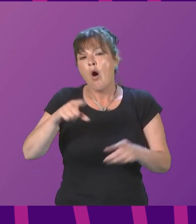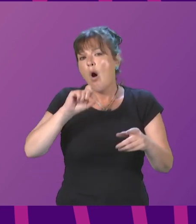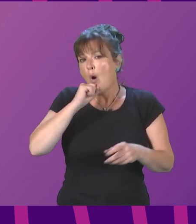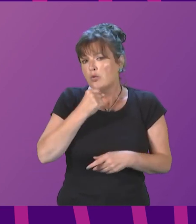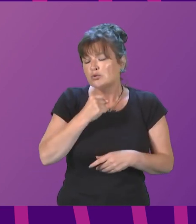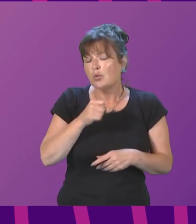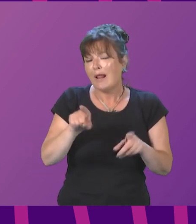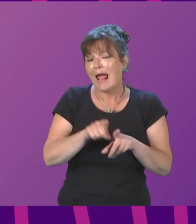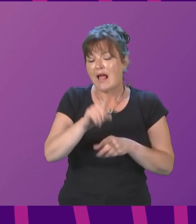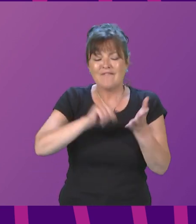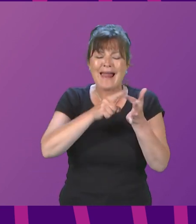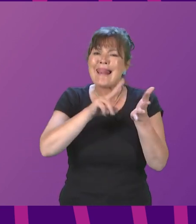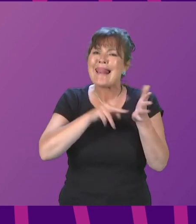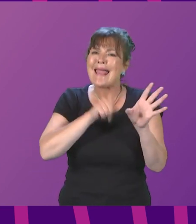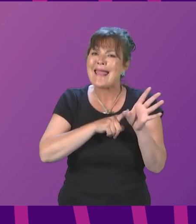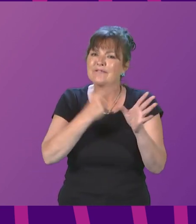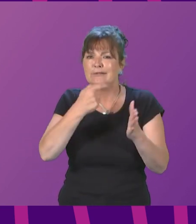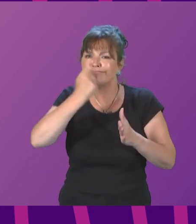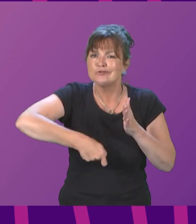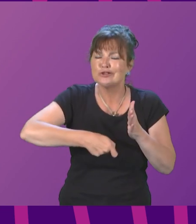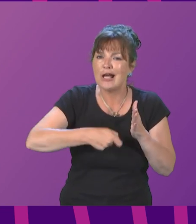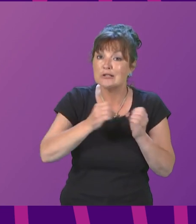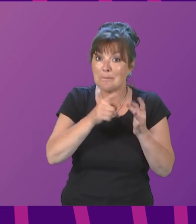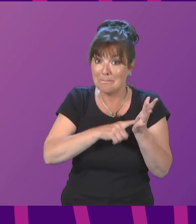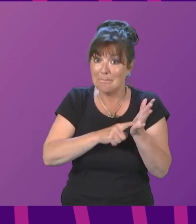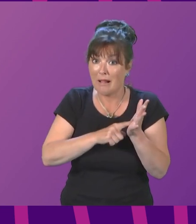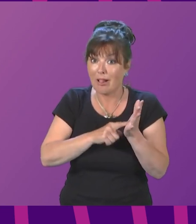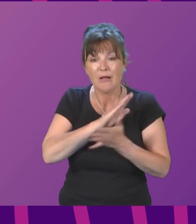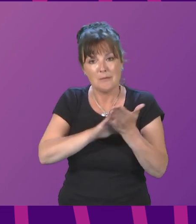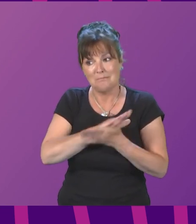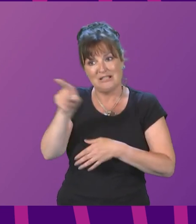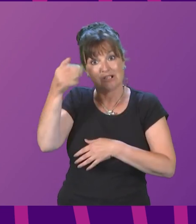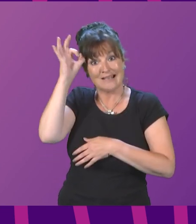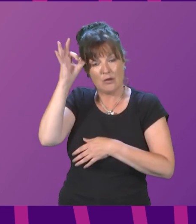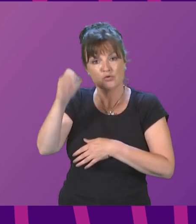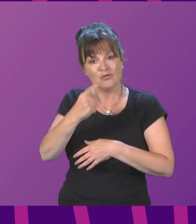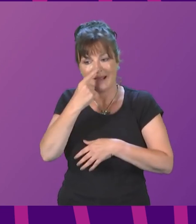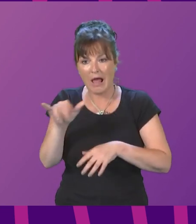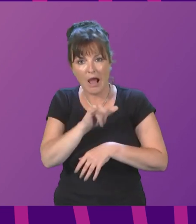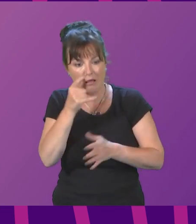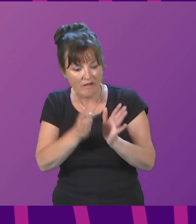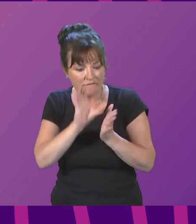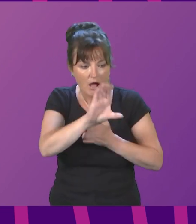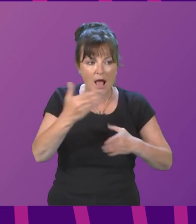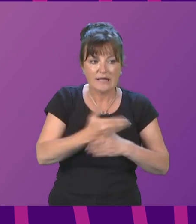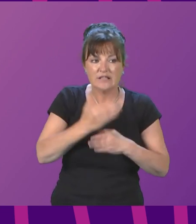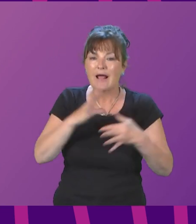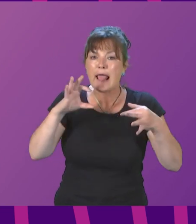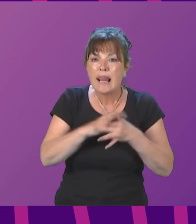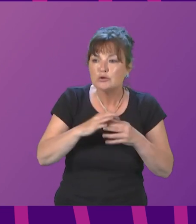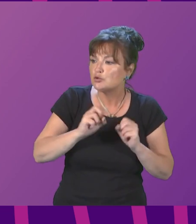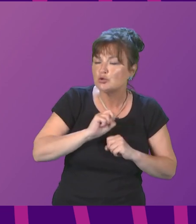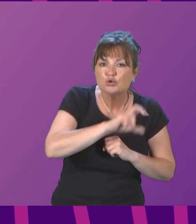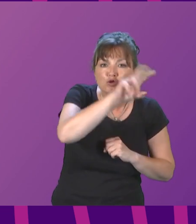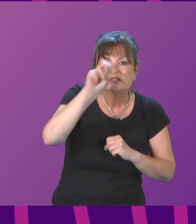fiscal flexibility. This will help councils, if they so choose, to fund activities related to tourism and related infrastructure.